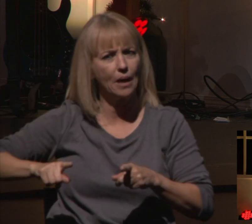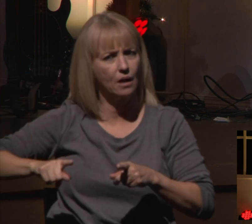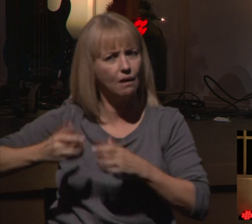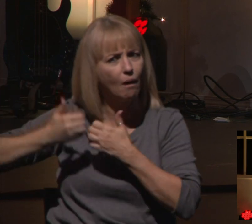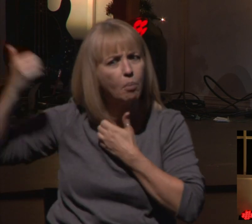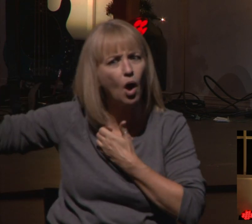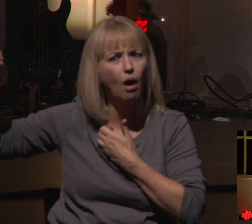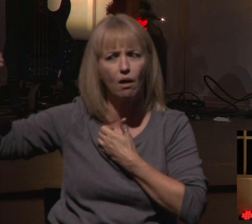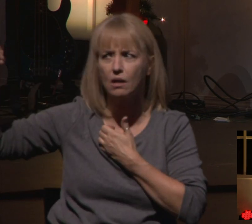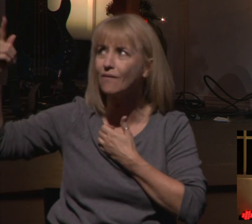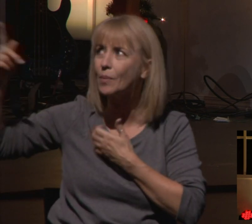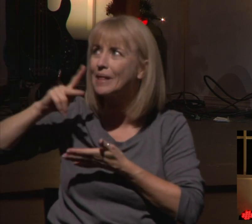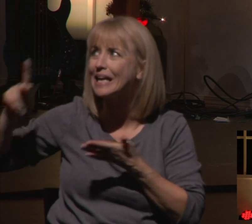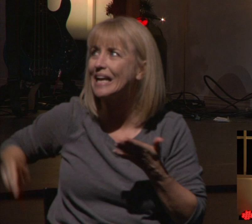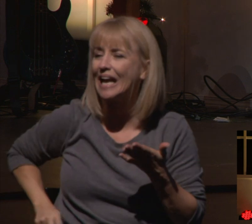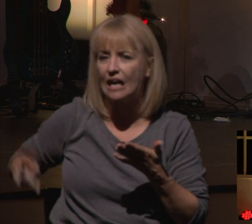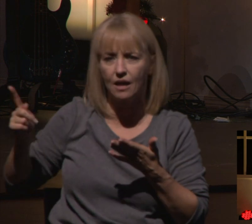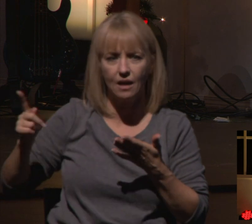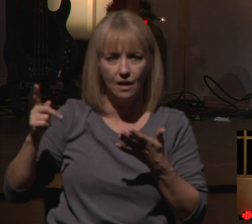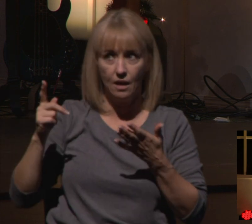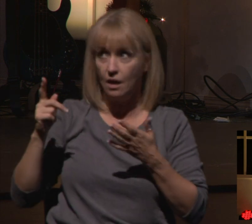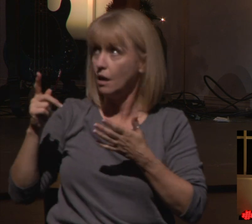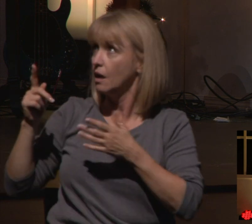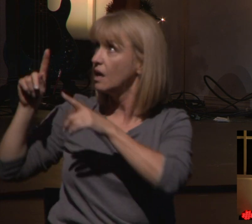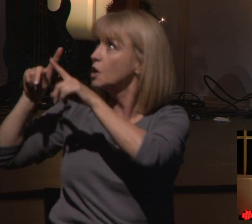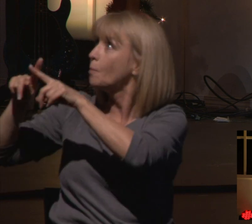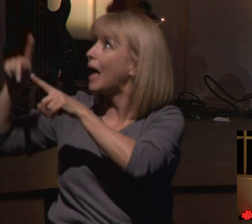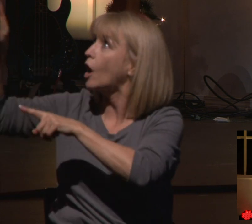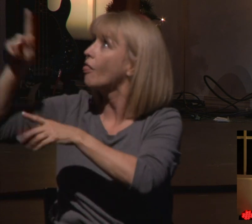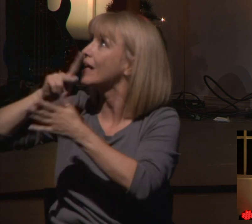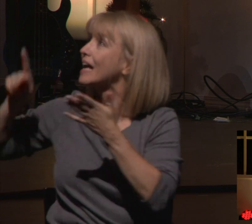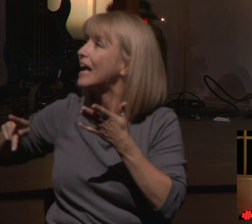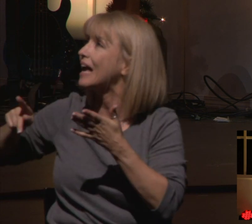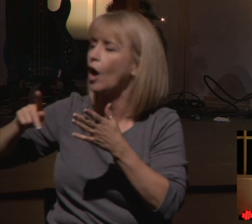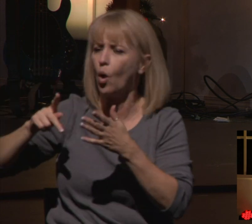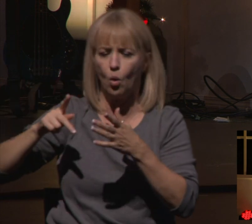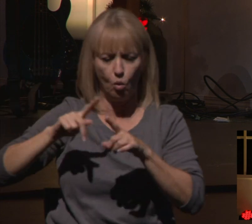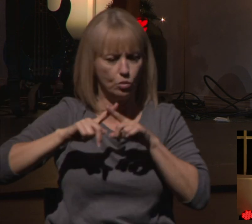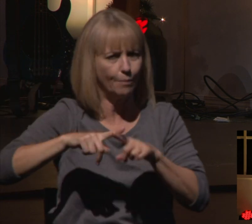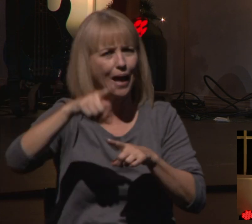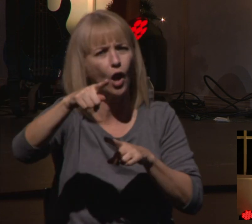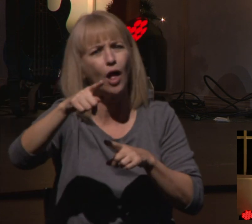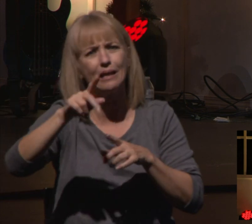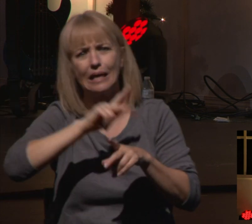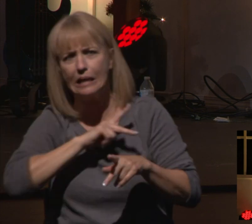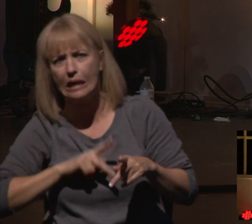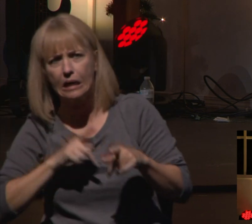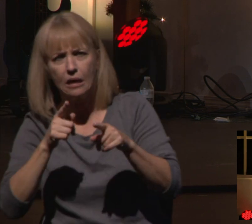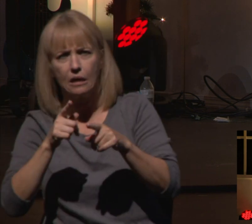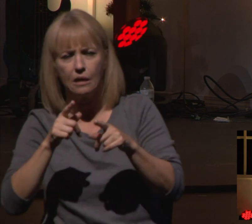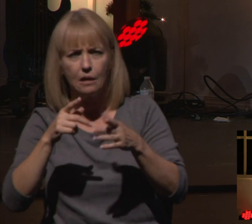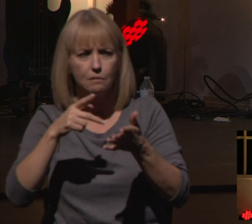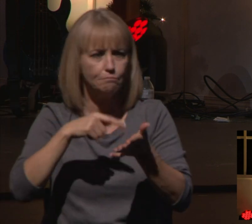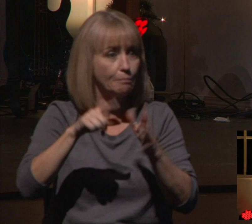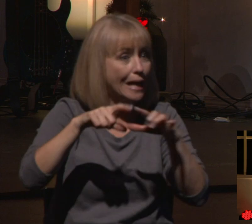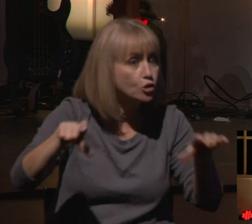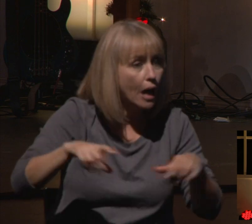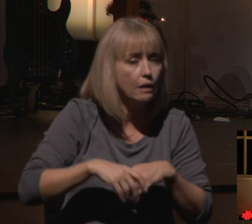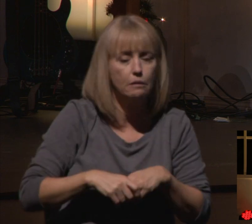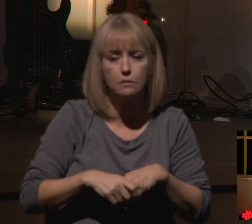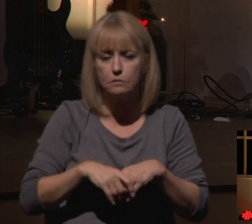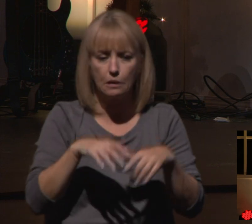of us have begun to rely on the kings of this world. Whether that be paychecks or politicians or hobbies or careers,